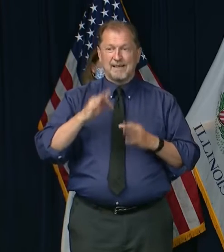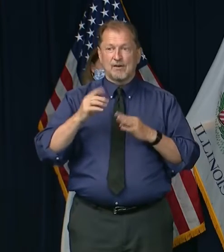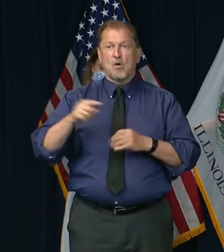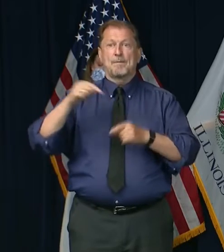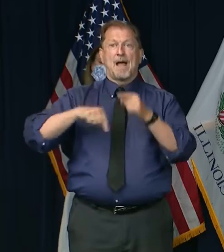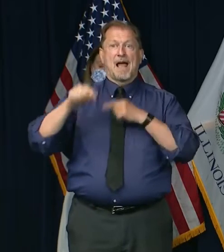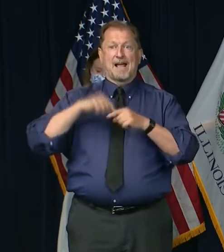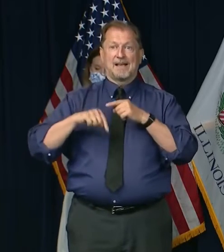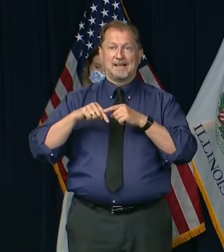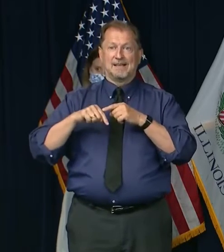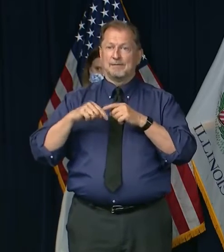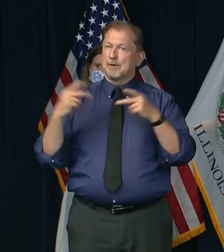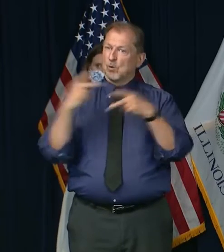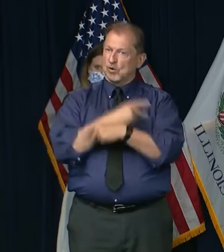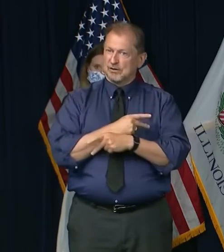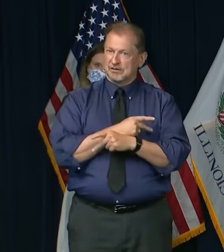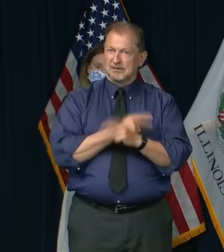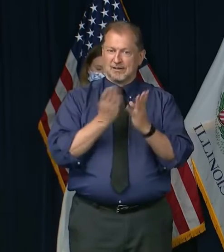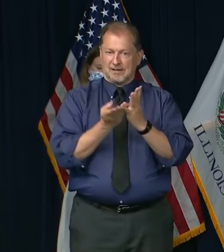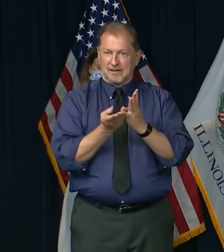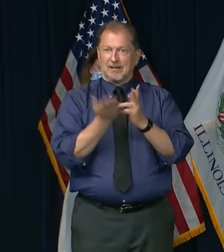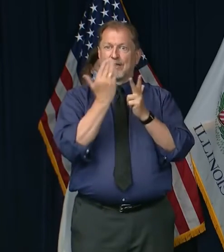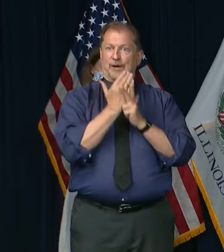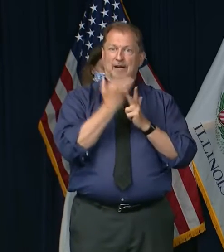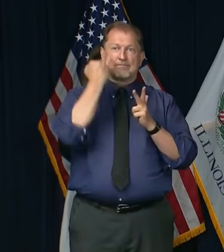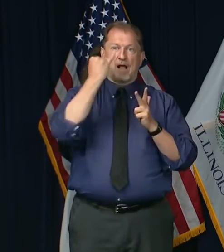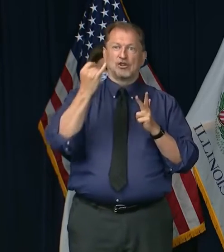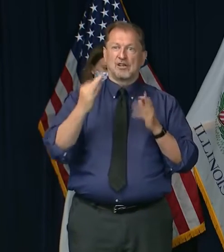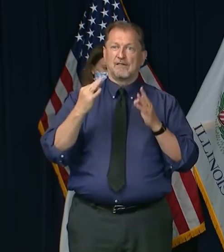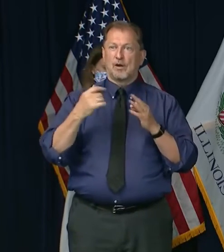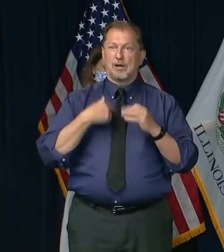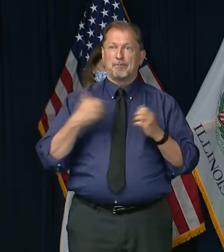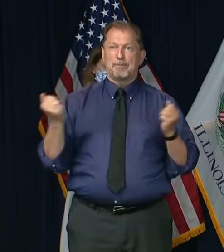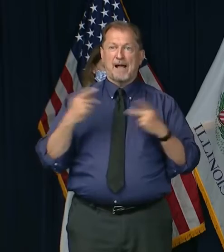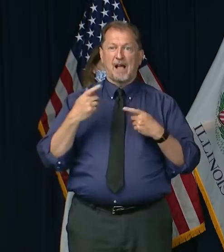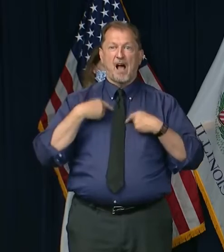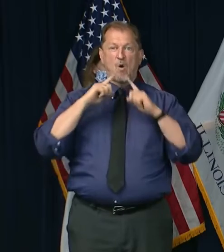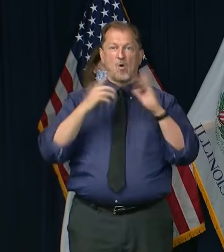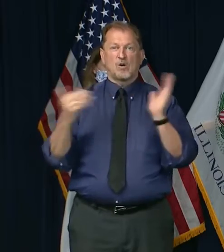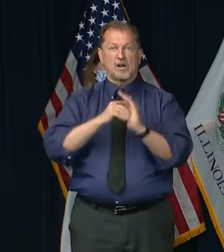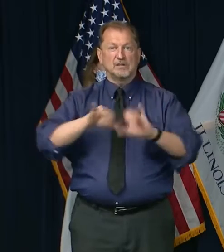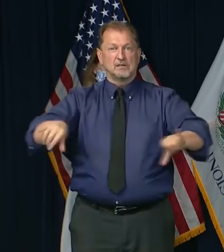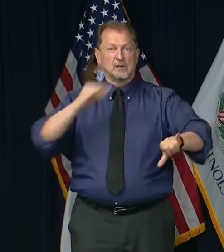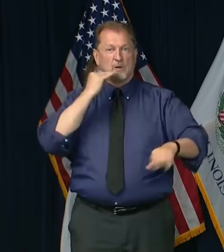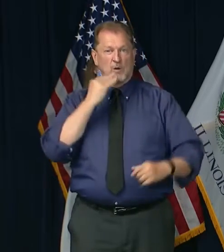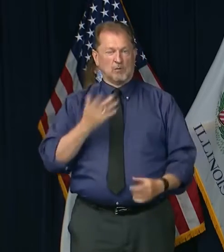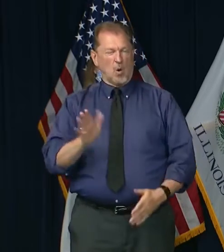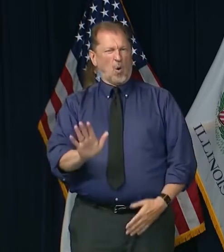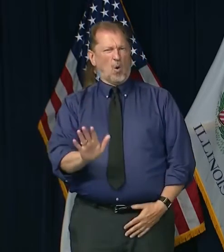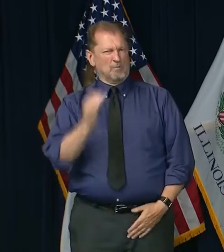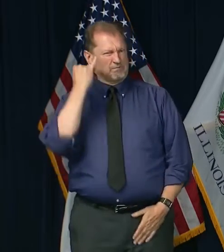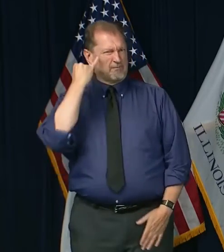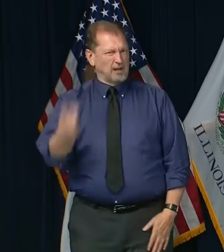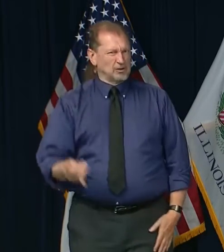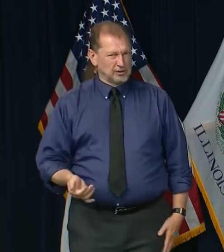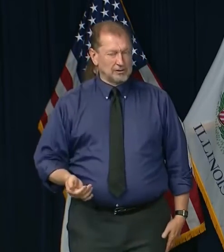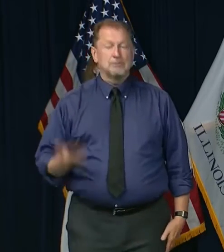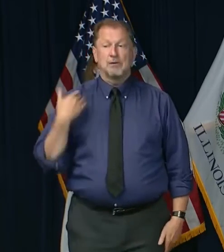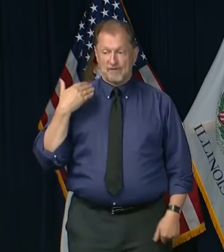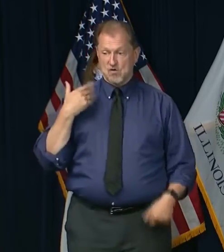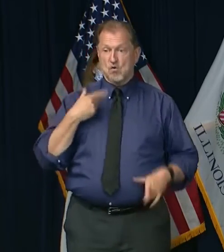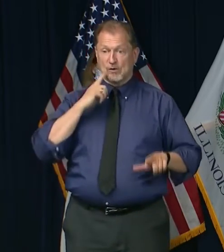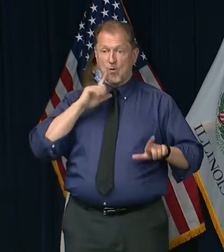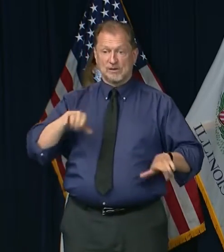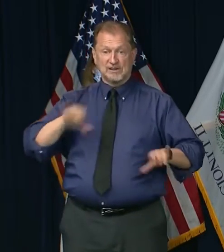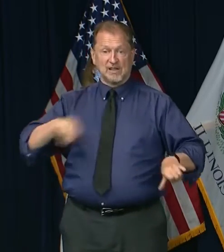after you've gone forward. That's hard. Think about a stay-at-home order that was put in place. Things then open